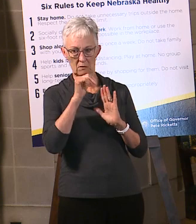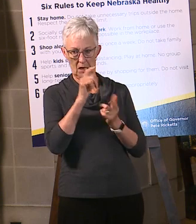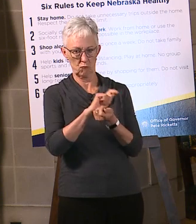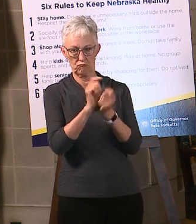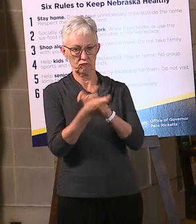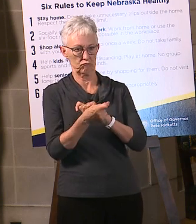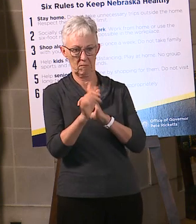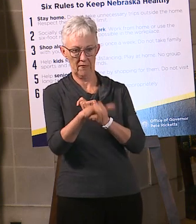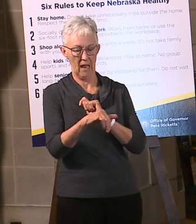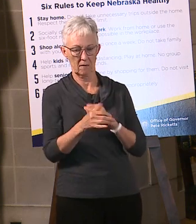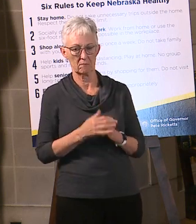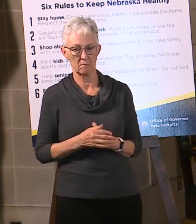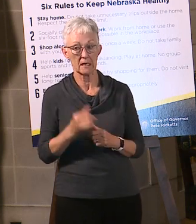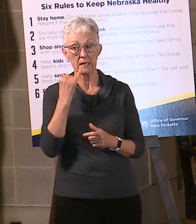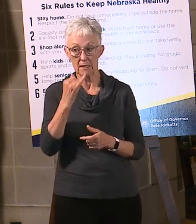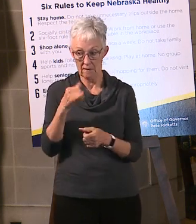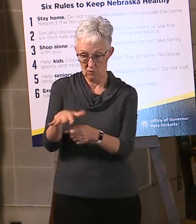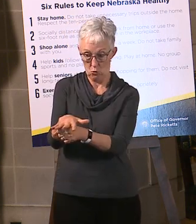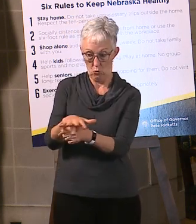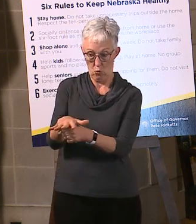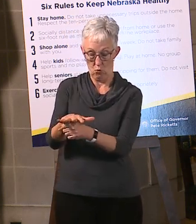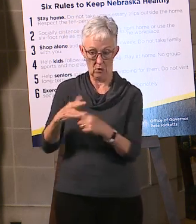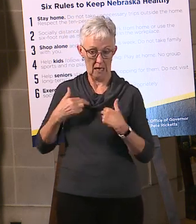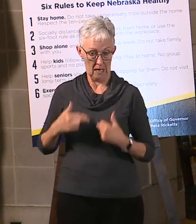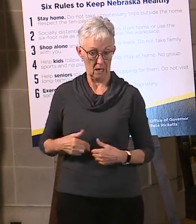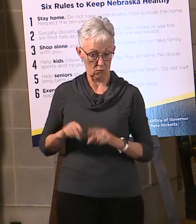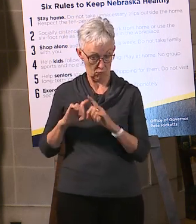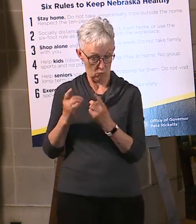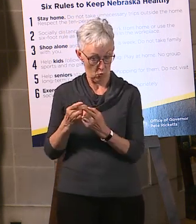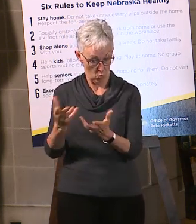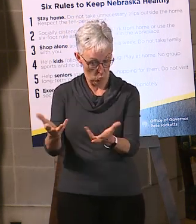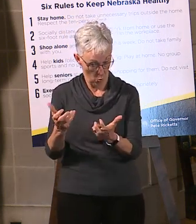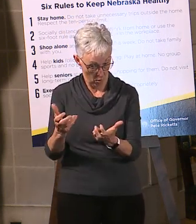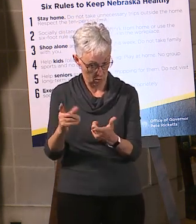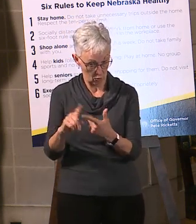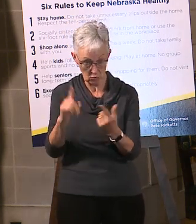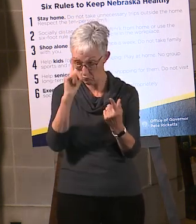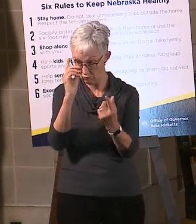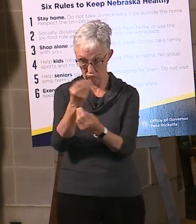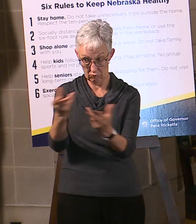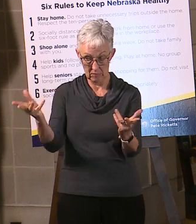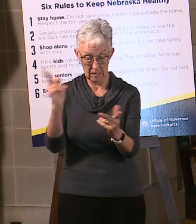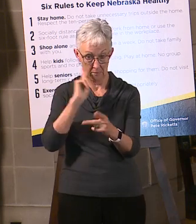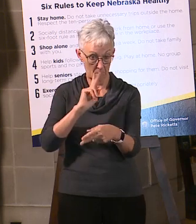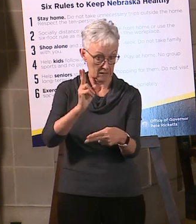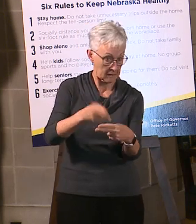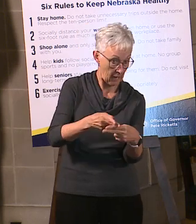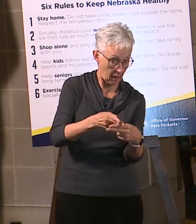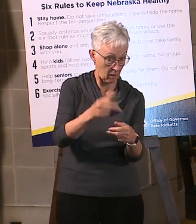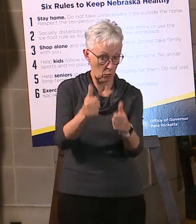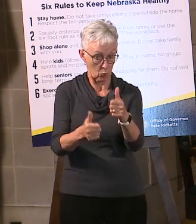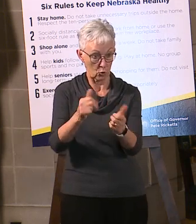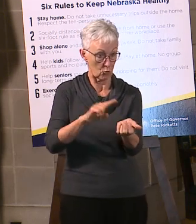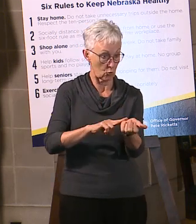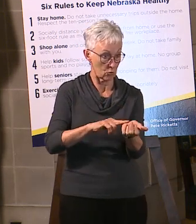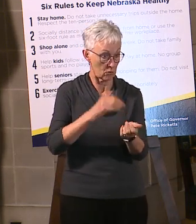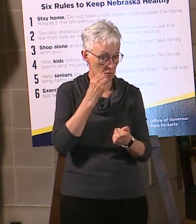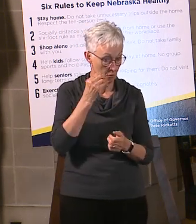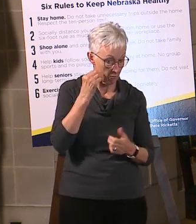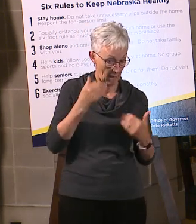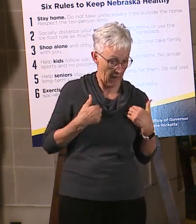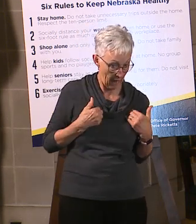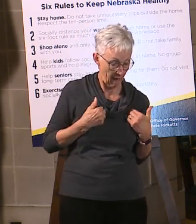health departments want to release that information and they need to confirm with the effective facility employment and things like that, I would also